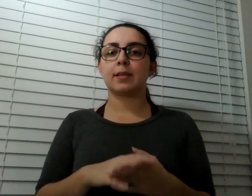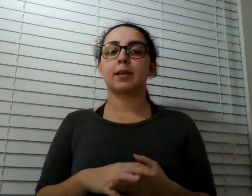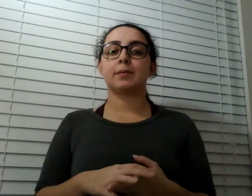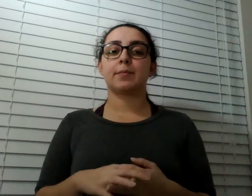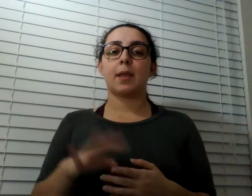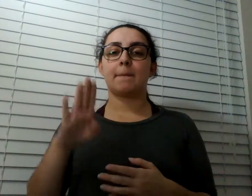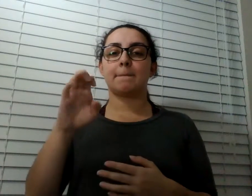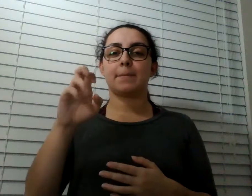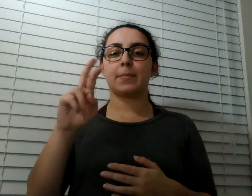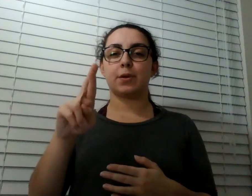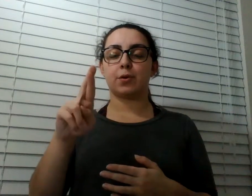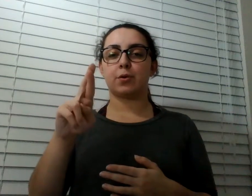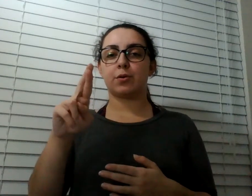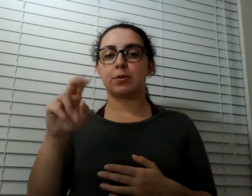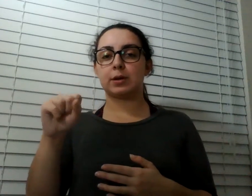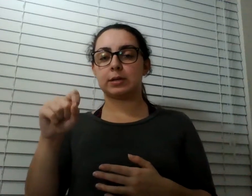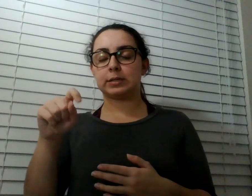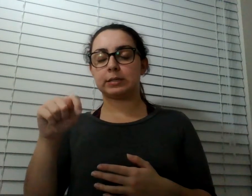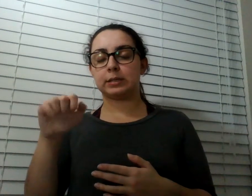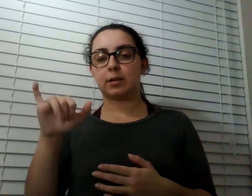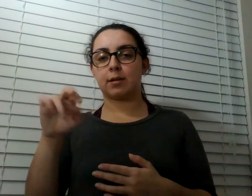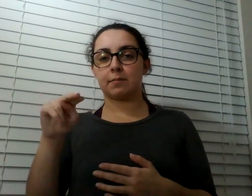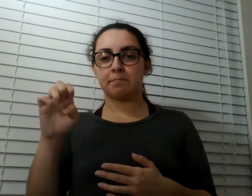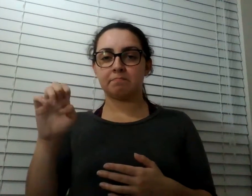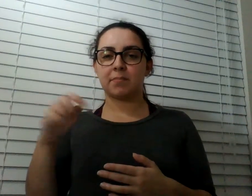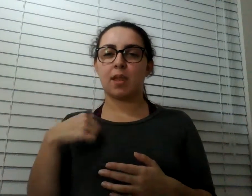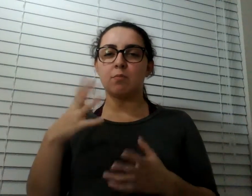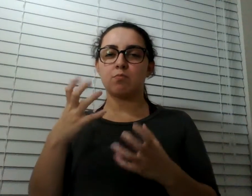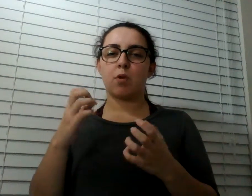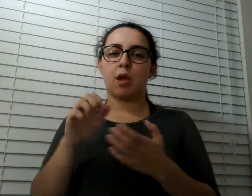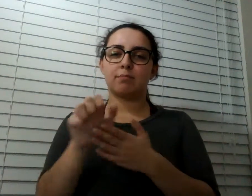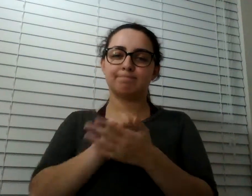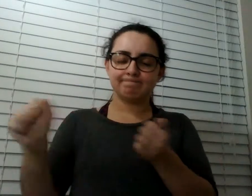ex-boyfriend. It's a stupid mug, and it was a stupid relationship. So here goes.